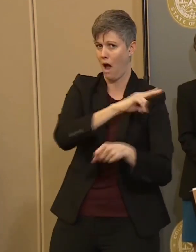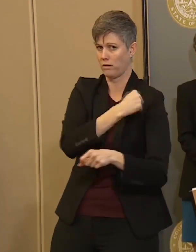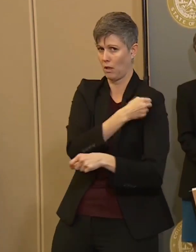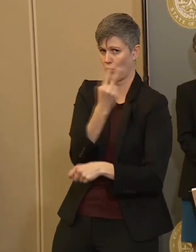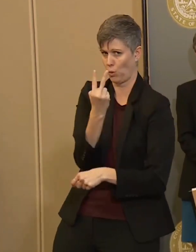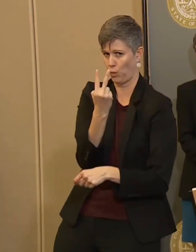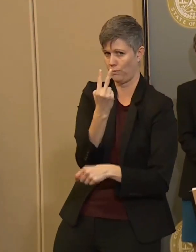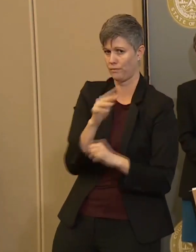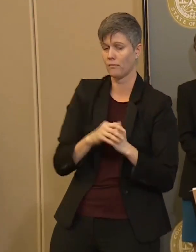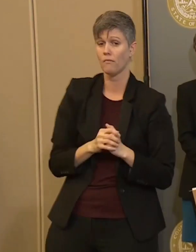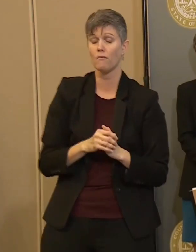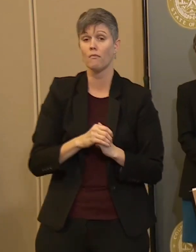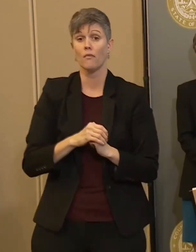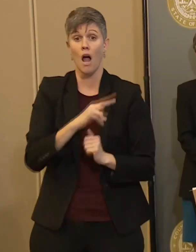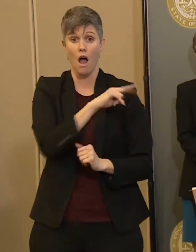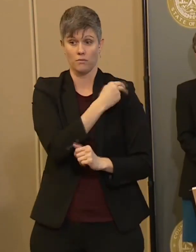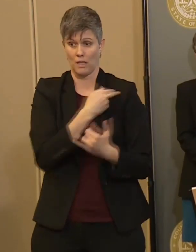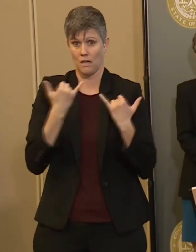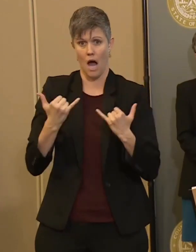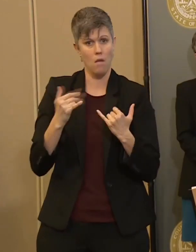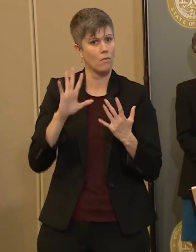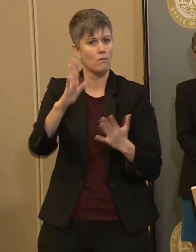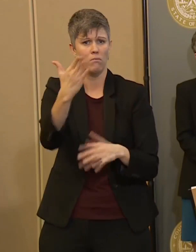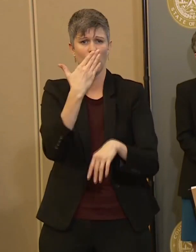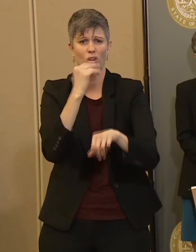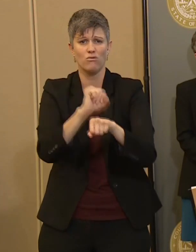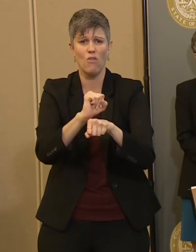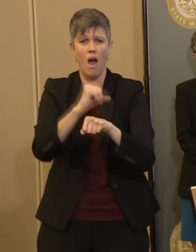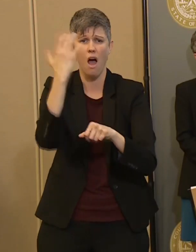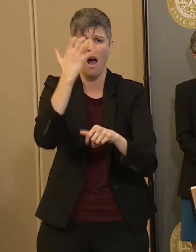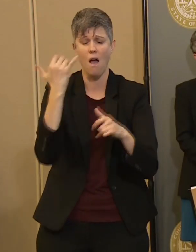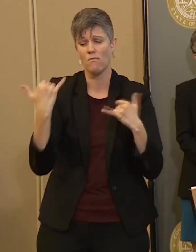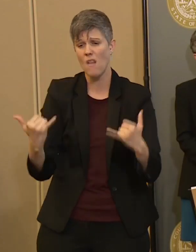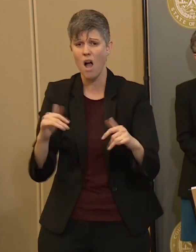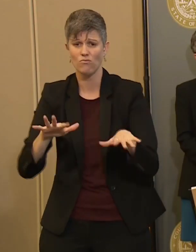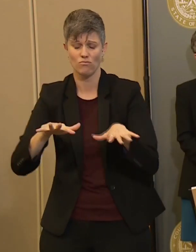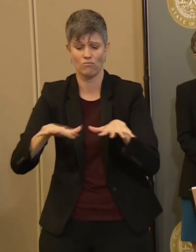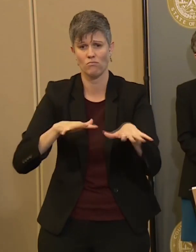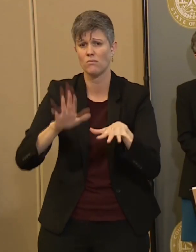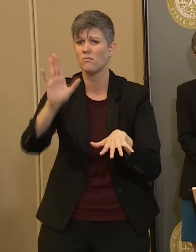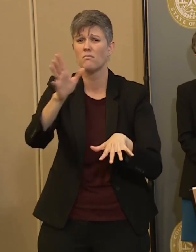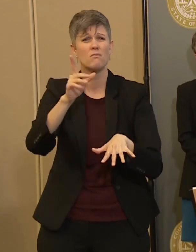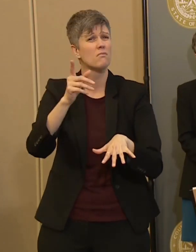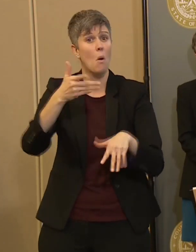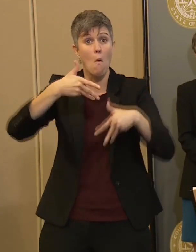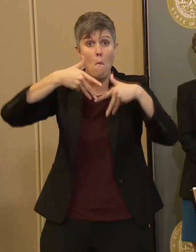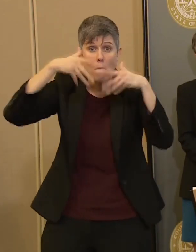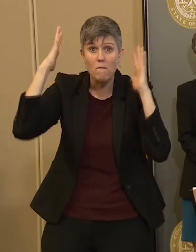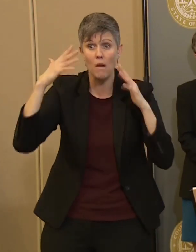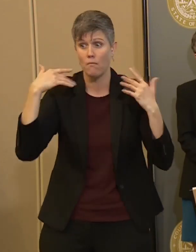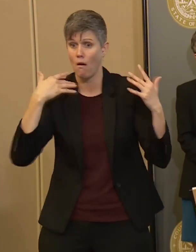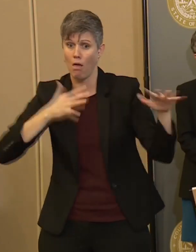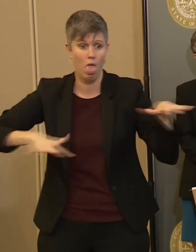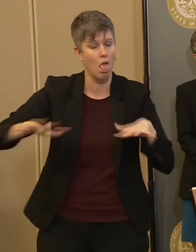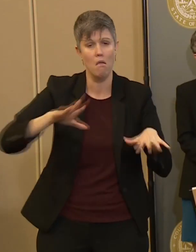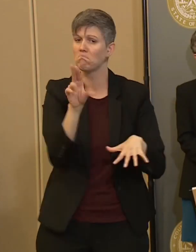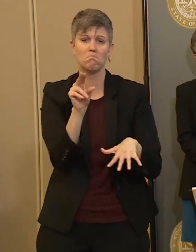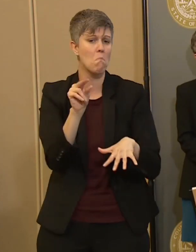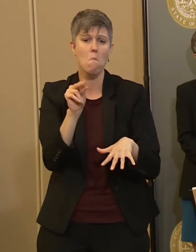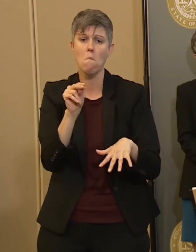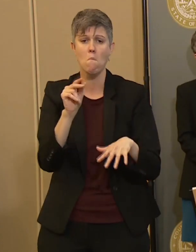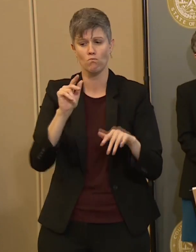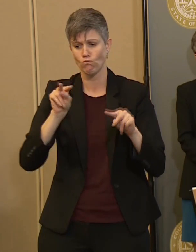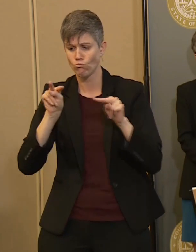in Williamson County are doing very well right now. We, we're not, um, they're not being overwhelmed. We're keeping daily tabs